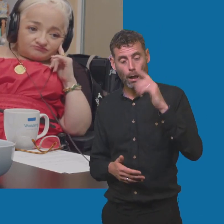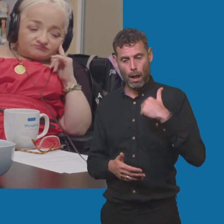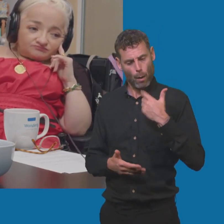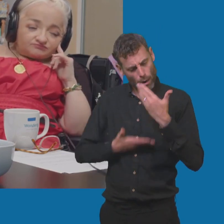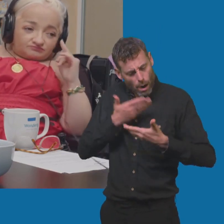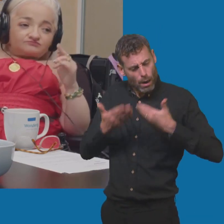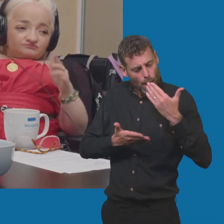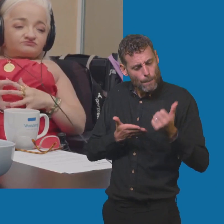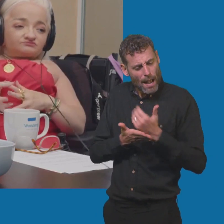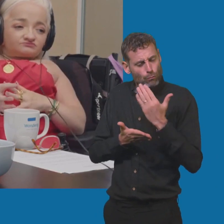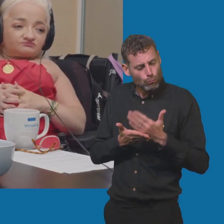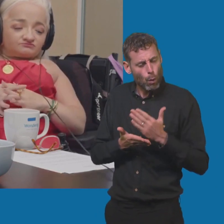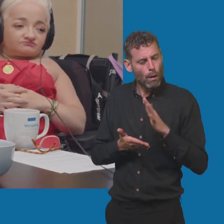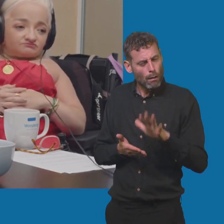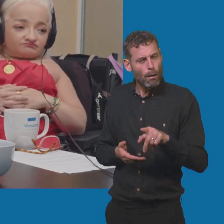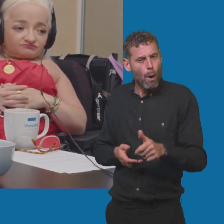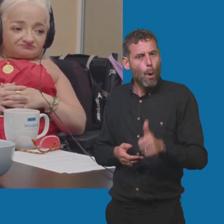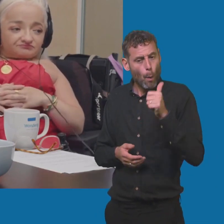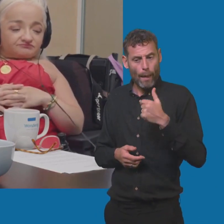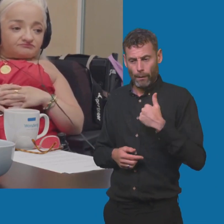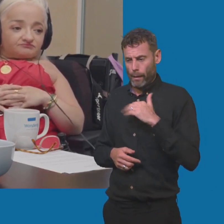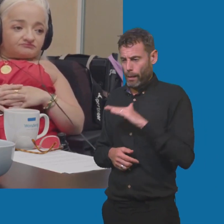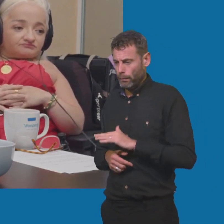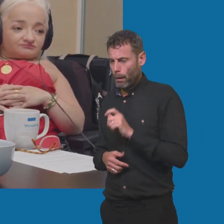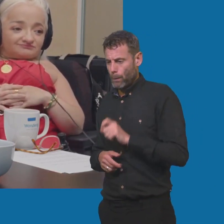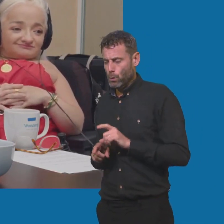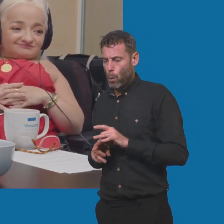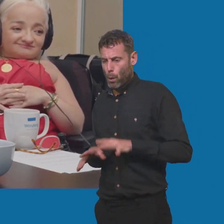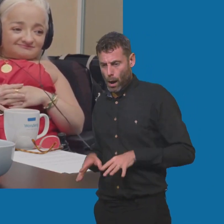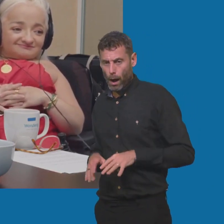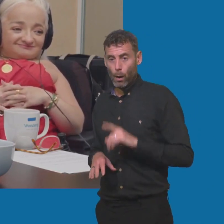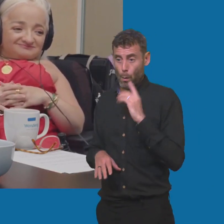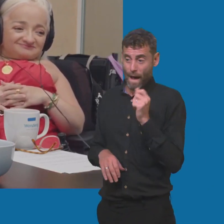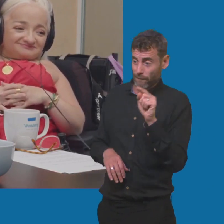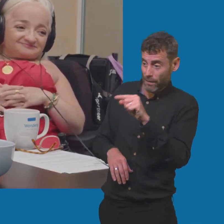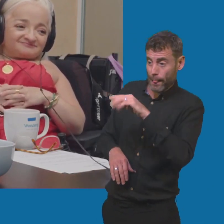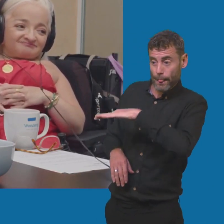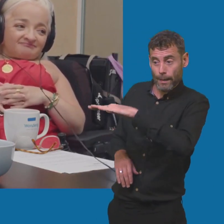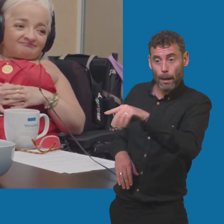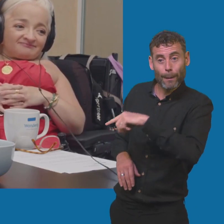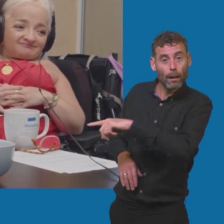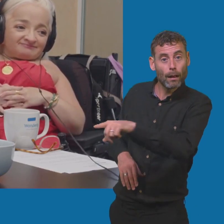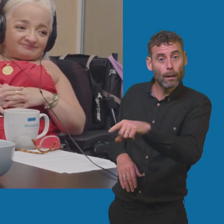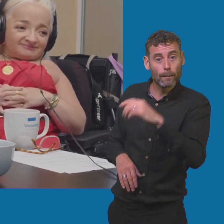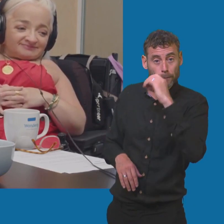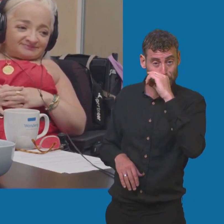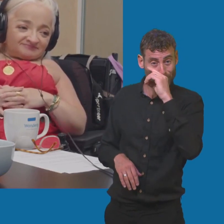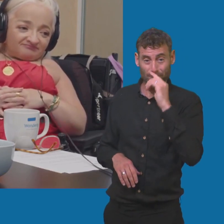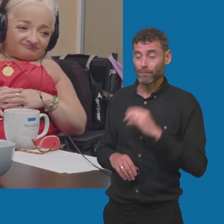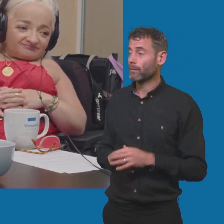what it's like to be a little person, they're going to have little people around, they're going to have a little person mum, you know, so